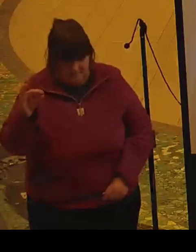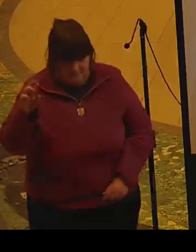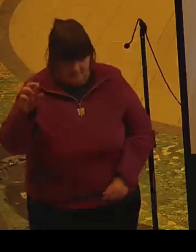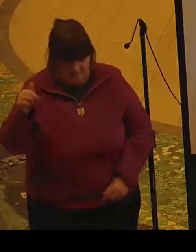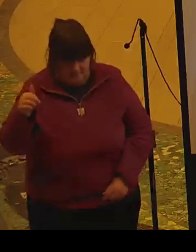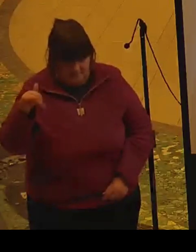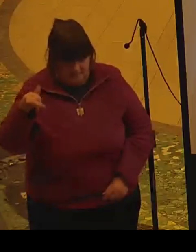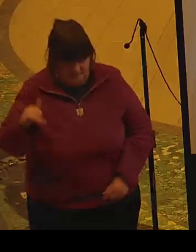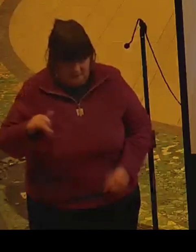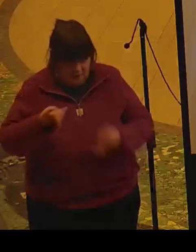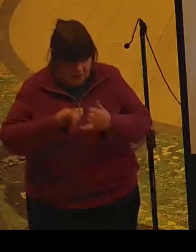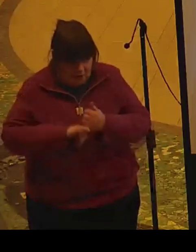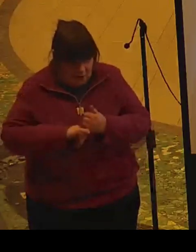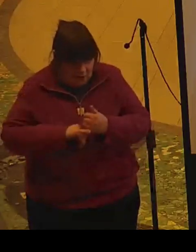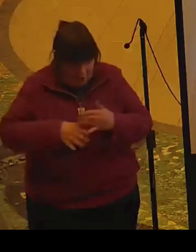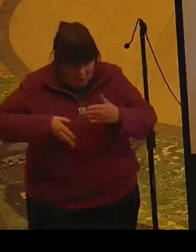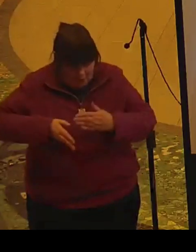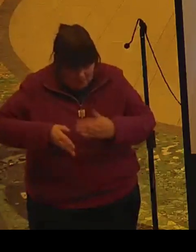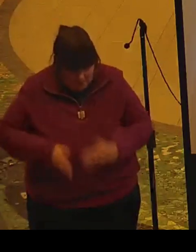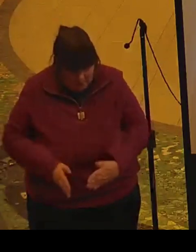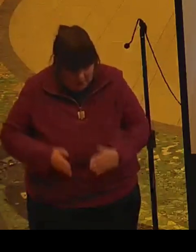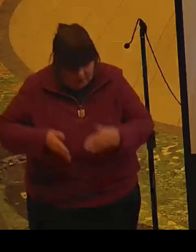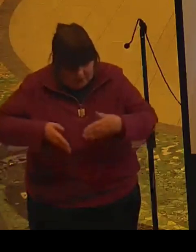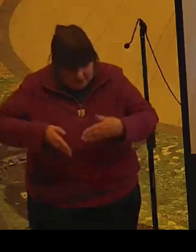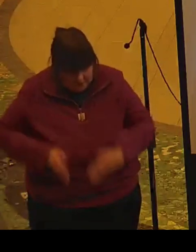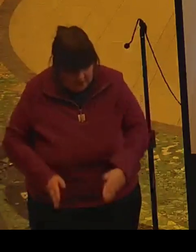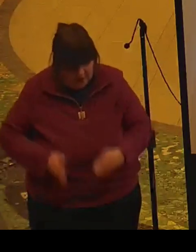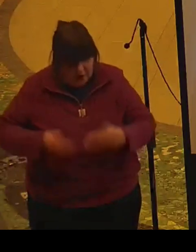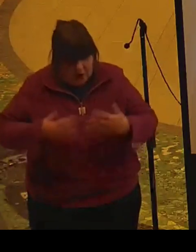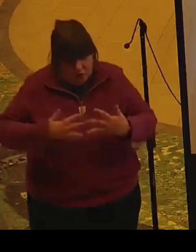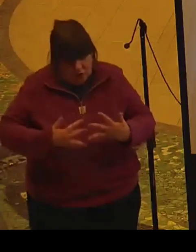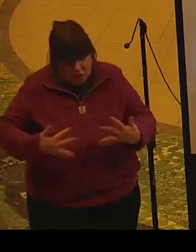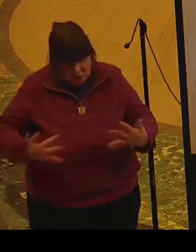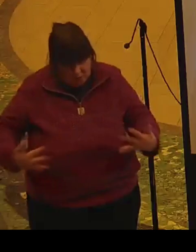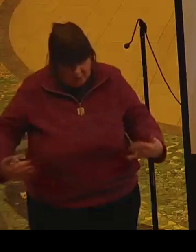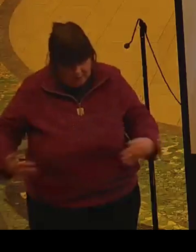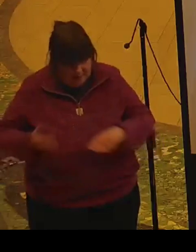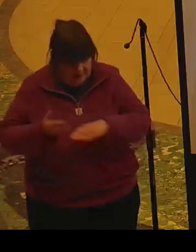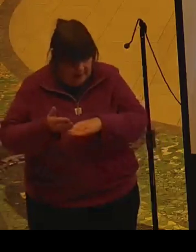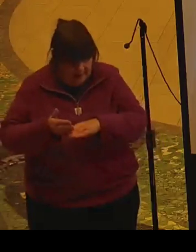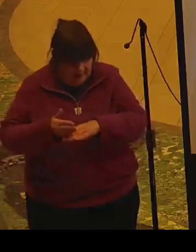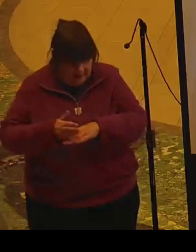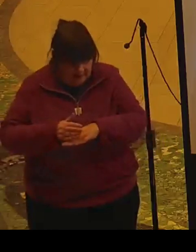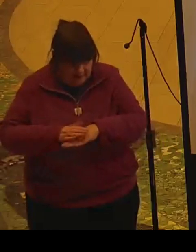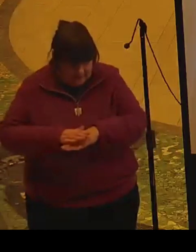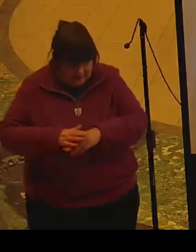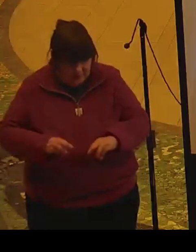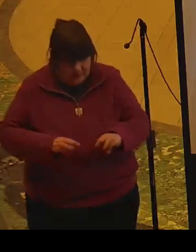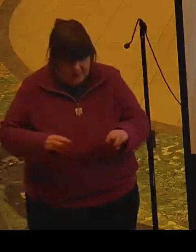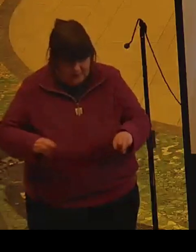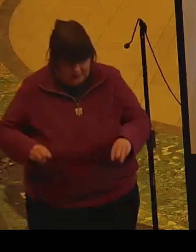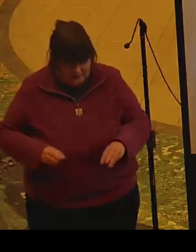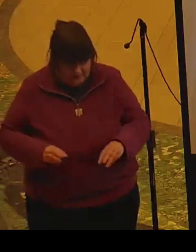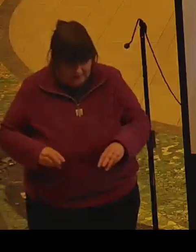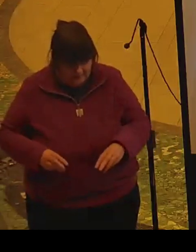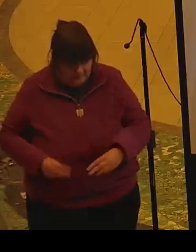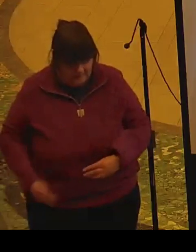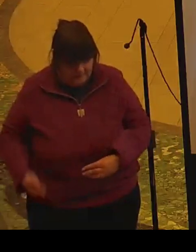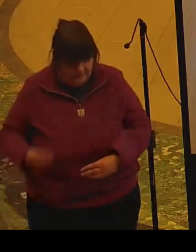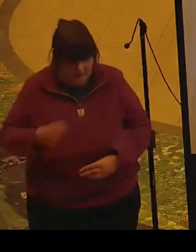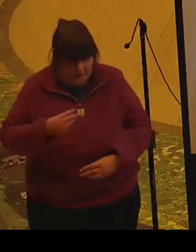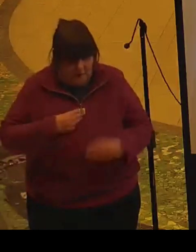who buried so many dead people.